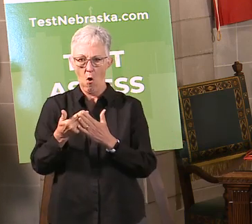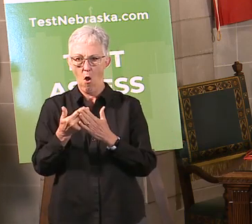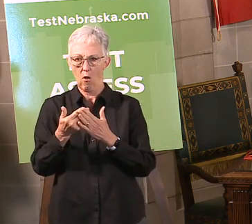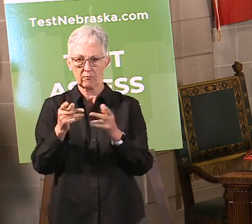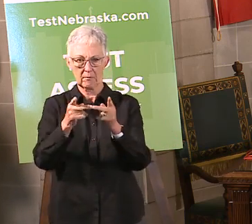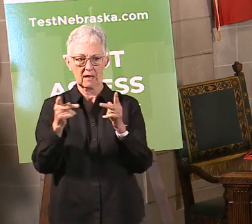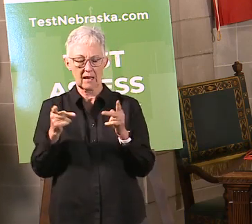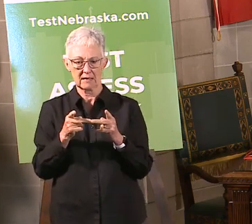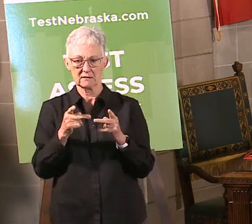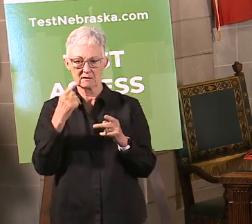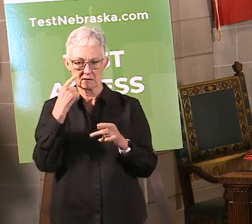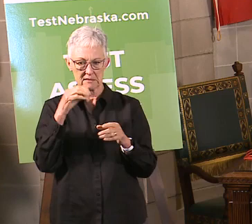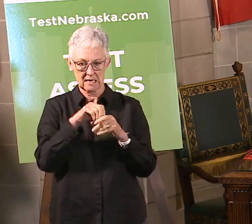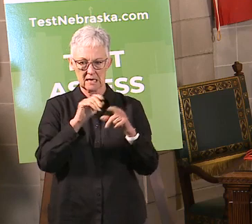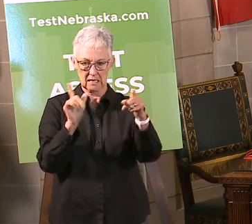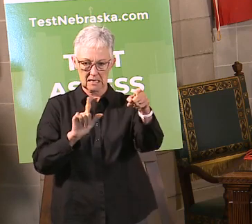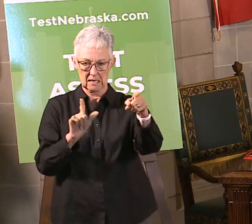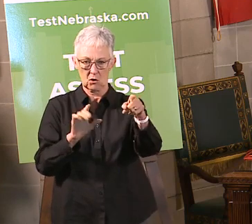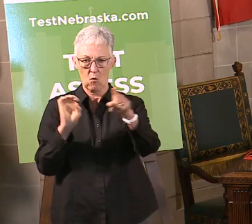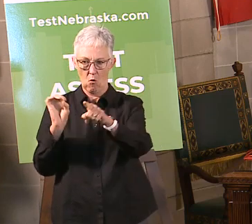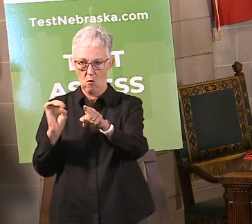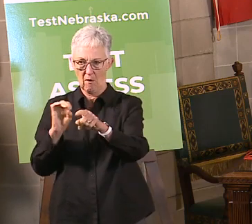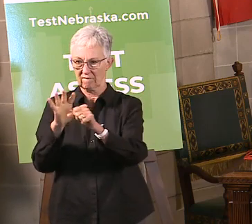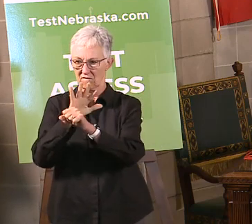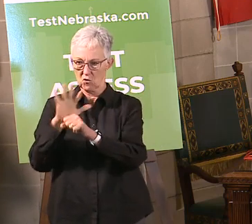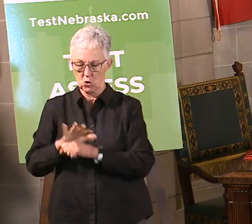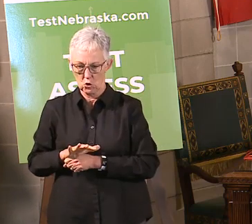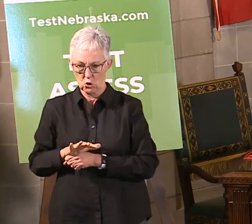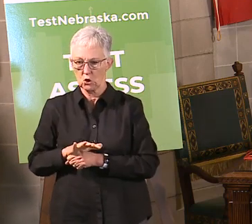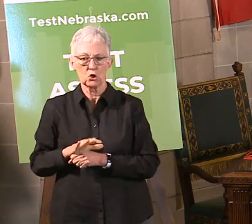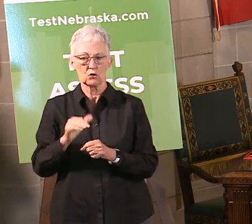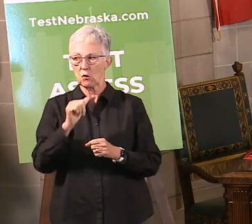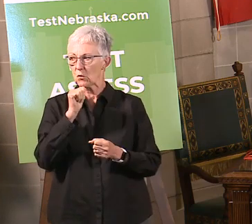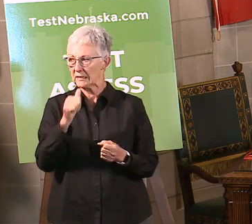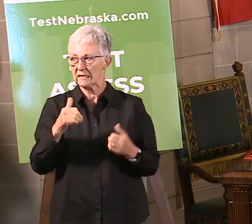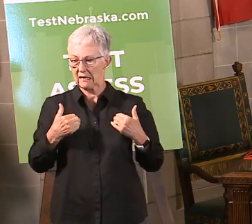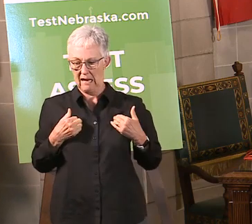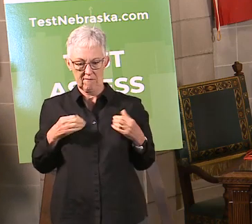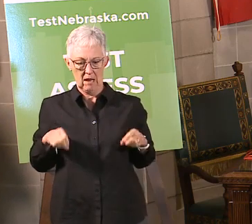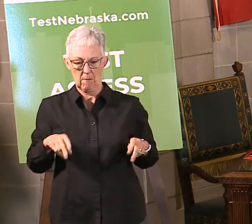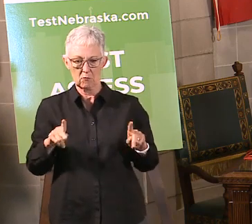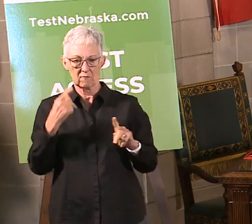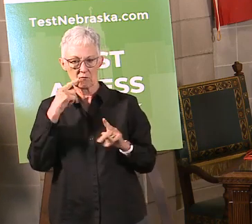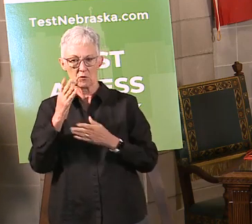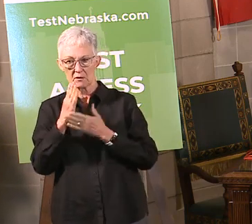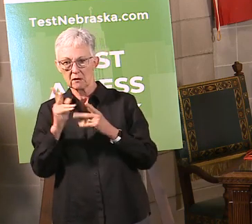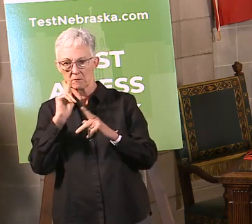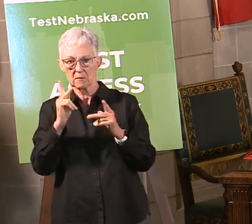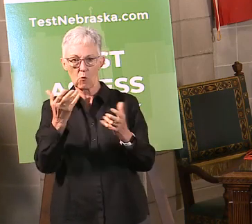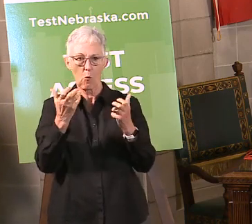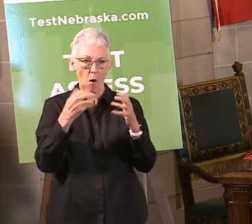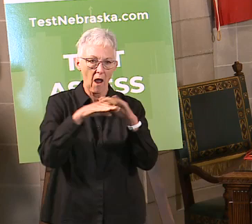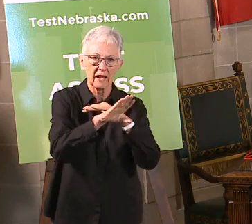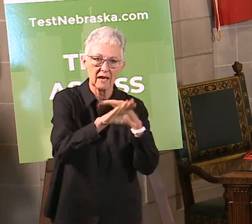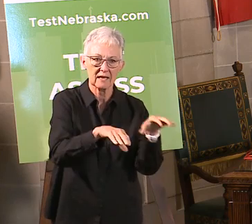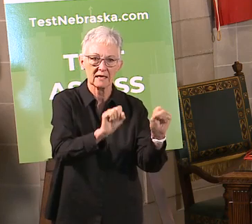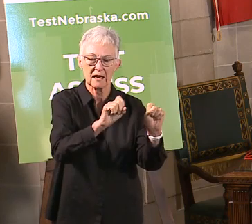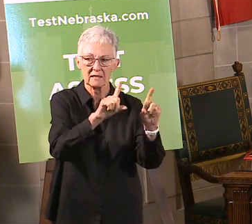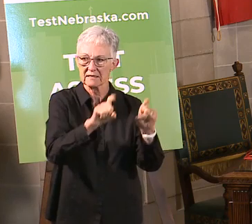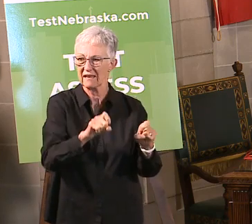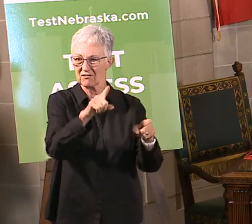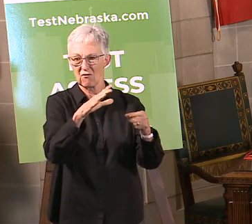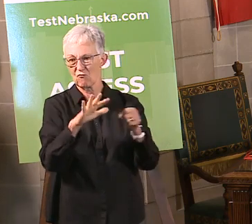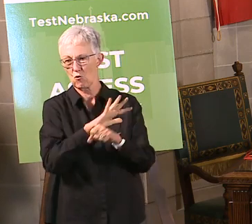slots available for everybody who wanted to sign up. That also bogged down the system a little bit, and the people tried to call into the hotline, and the